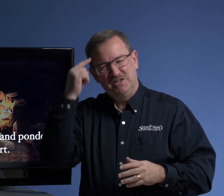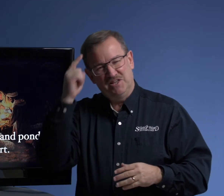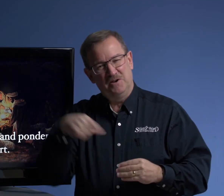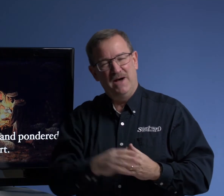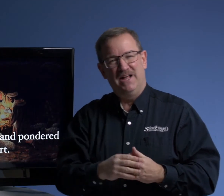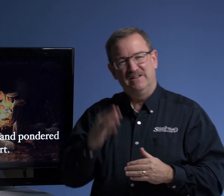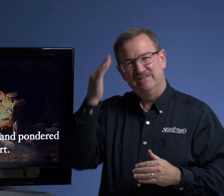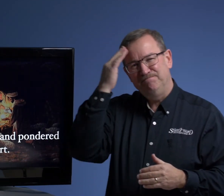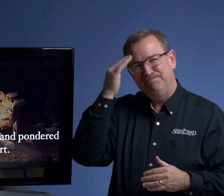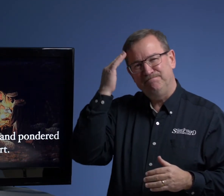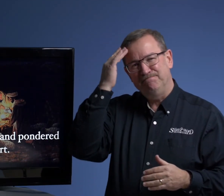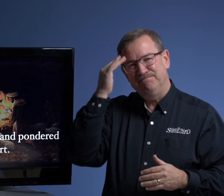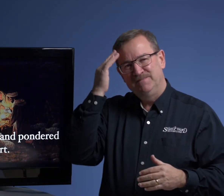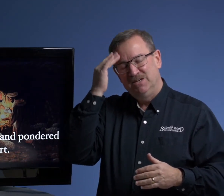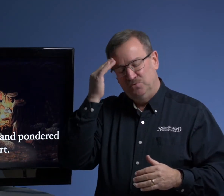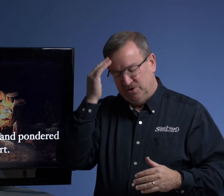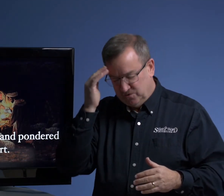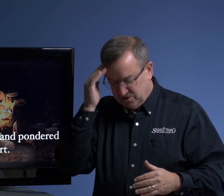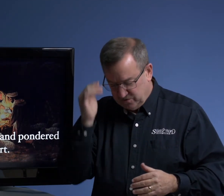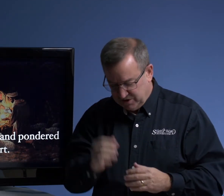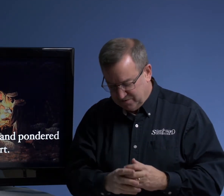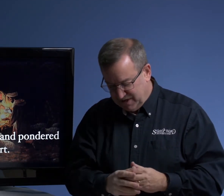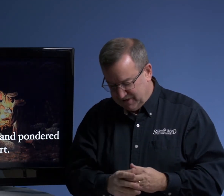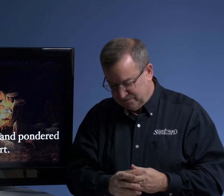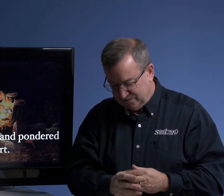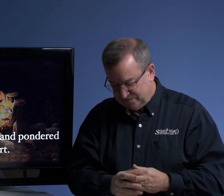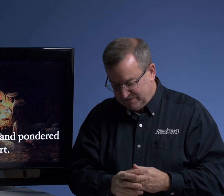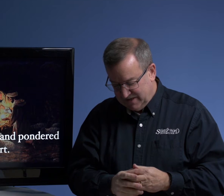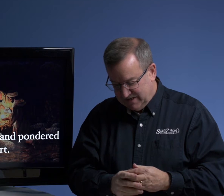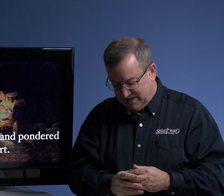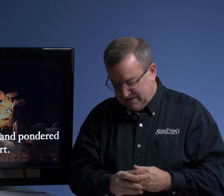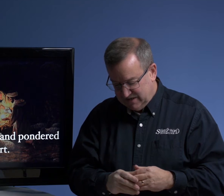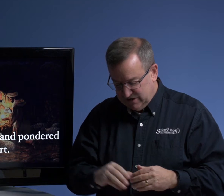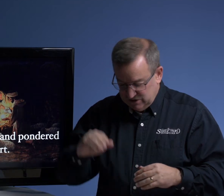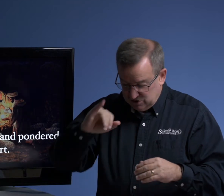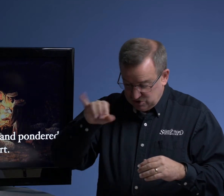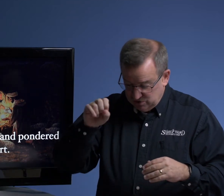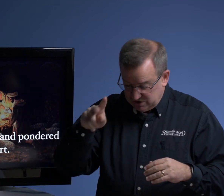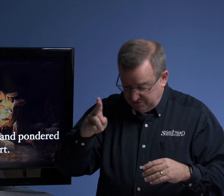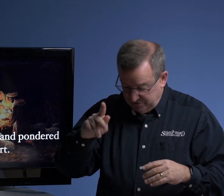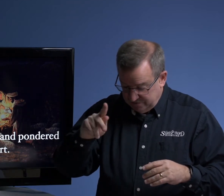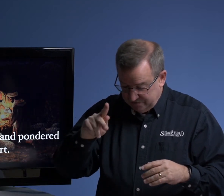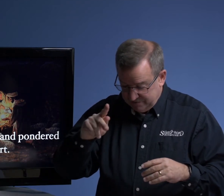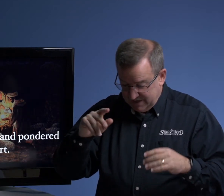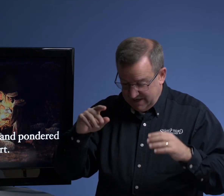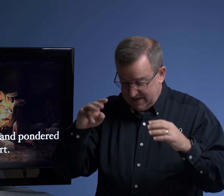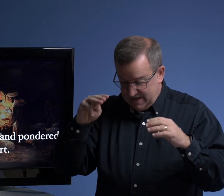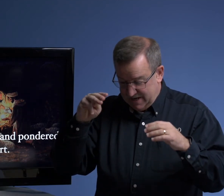thought about it. Hmm. Went over and over in her mind, uh, Joseph and, and